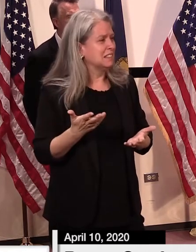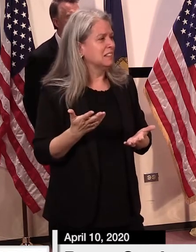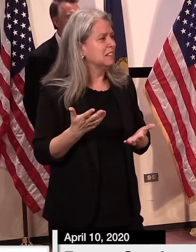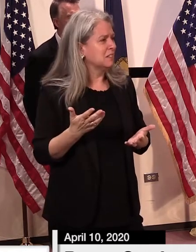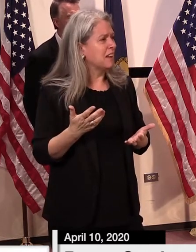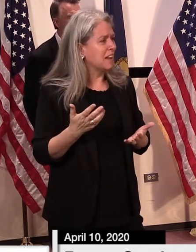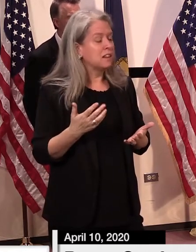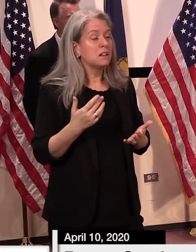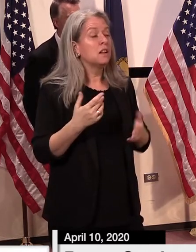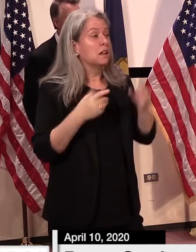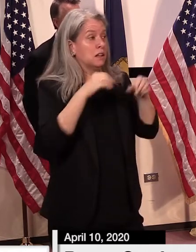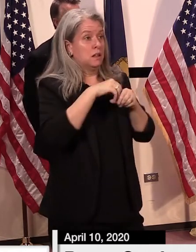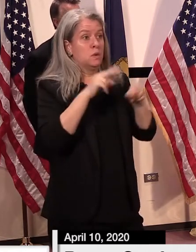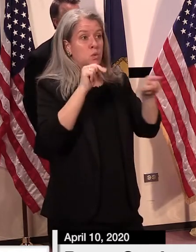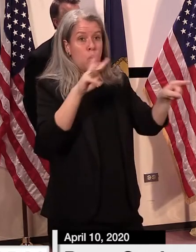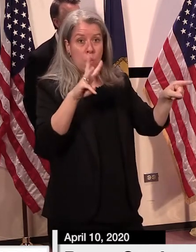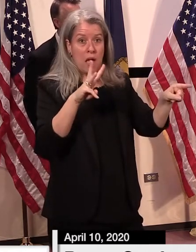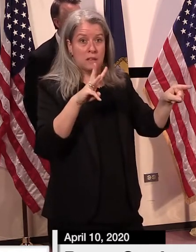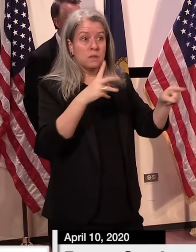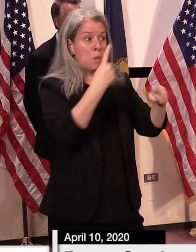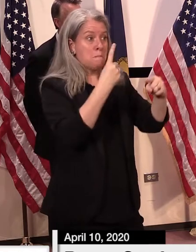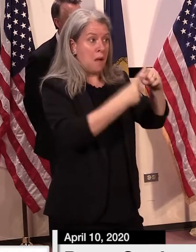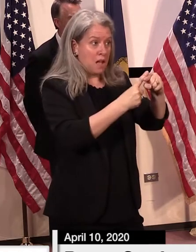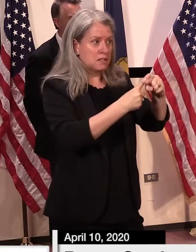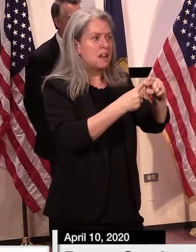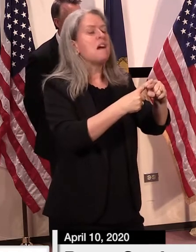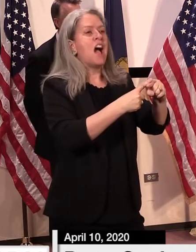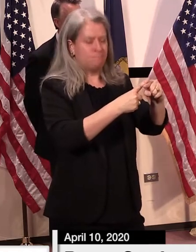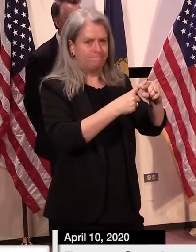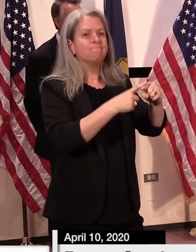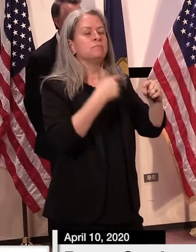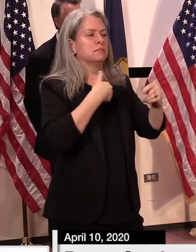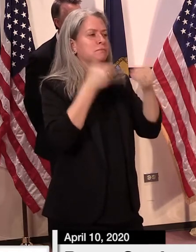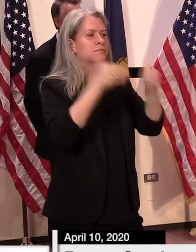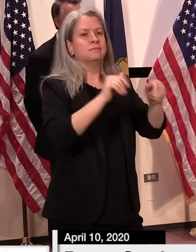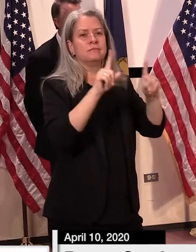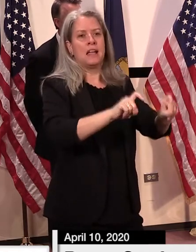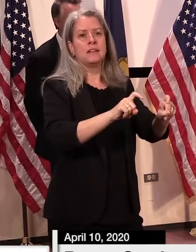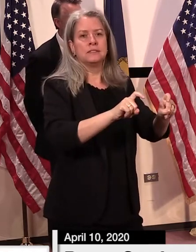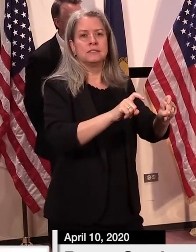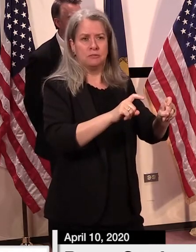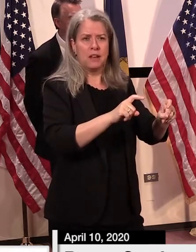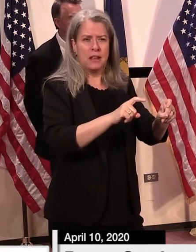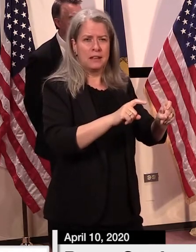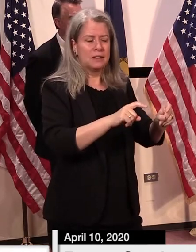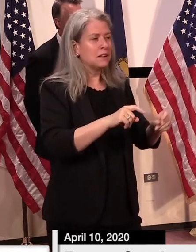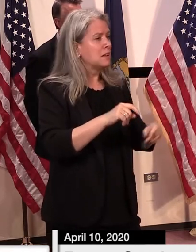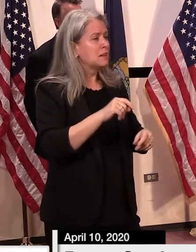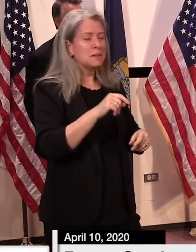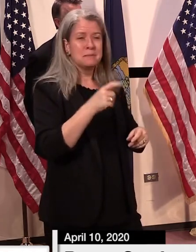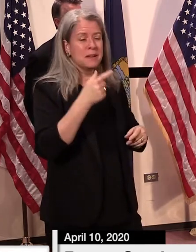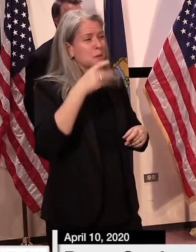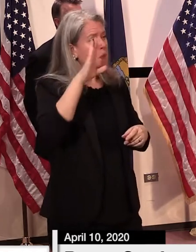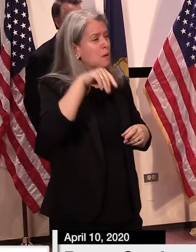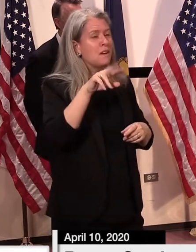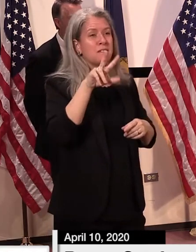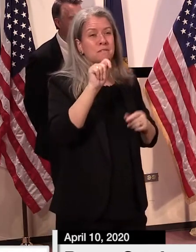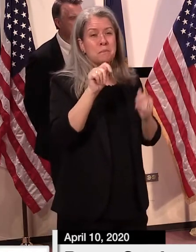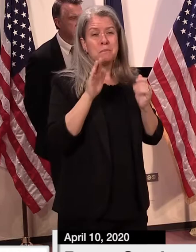We now have, thanks to luck and ingenuity of Vermonters and hard work,